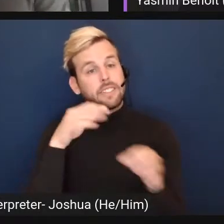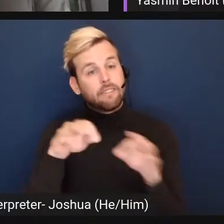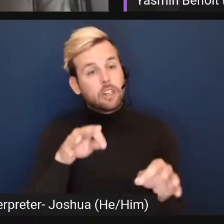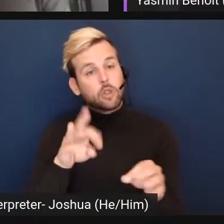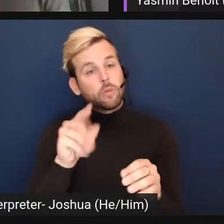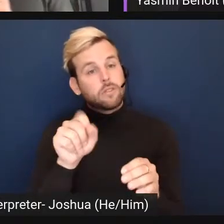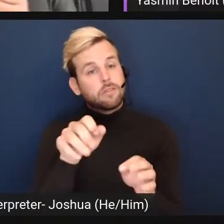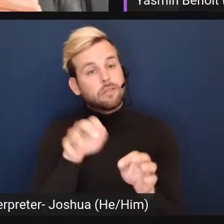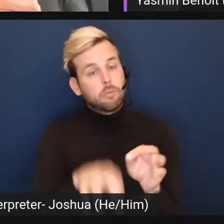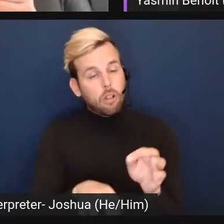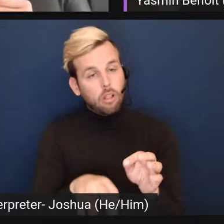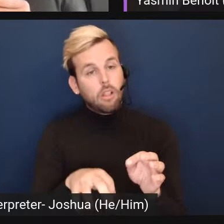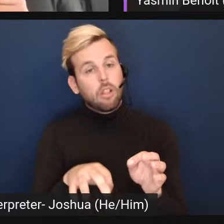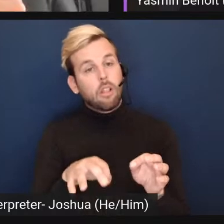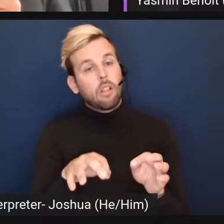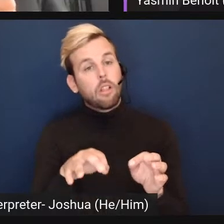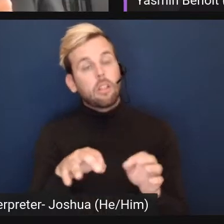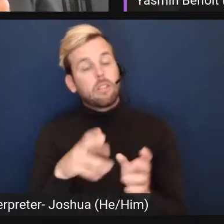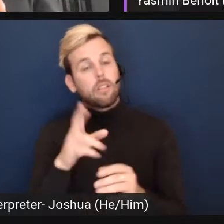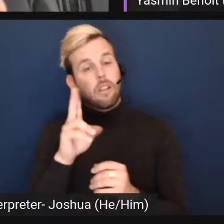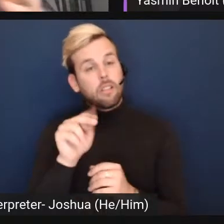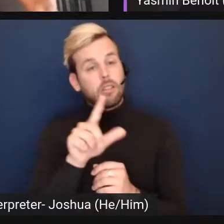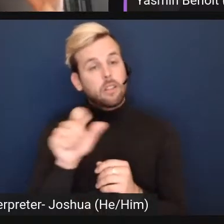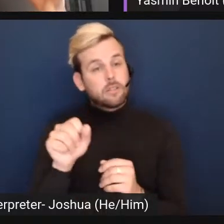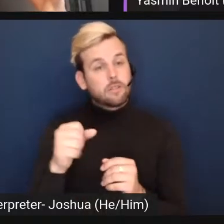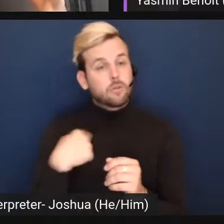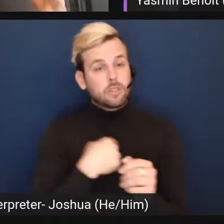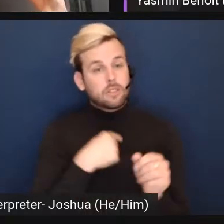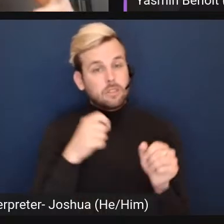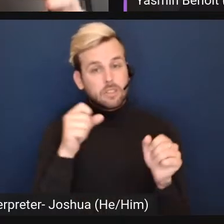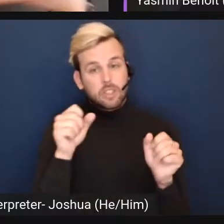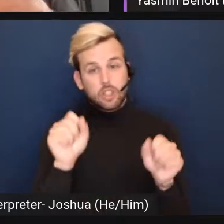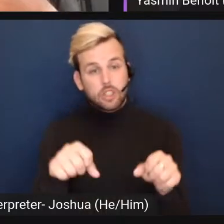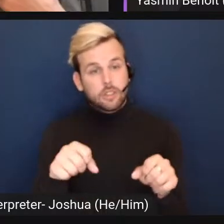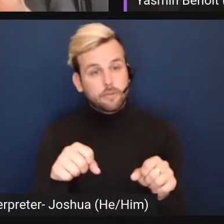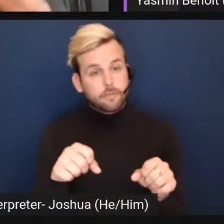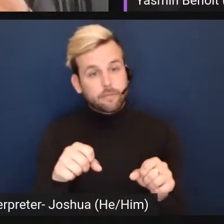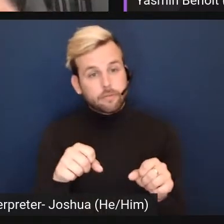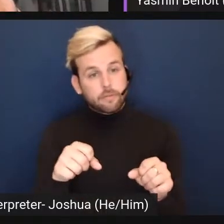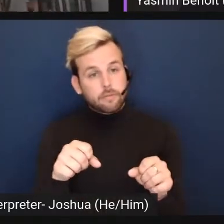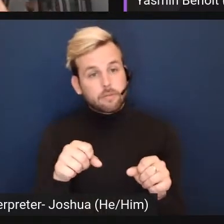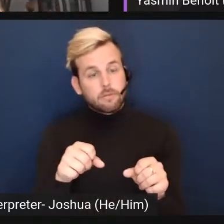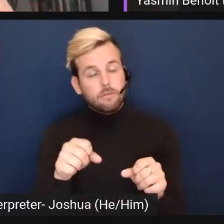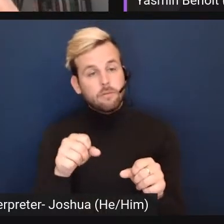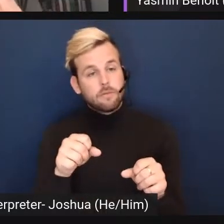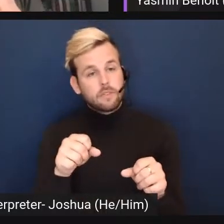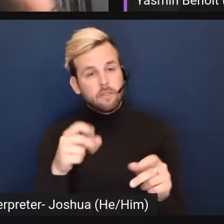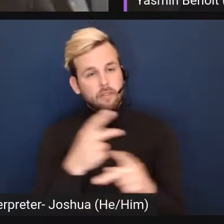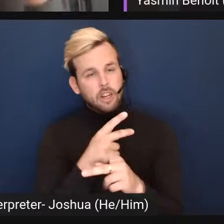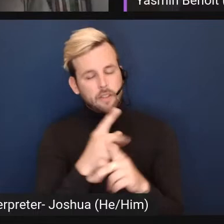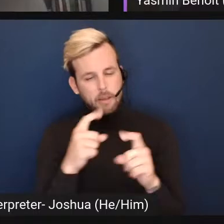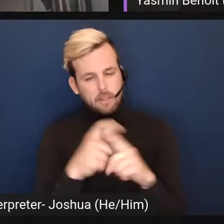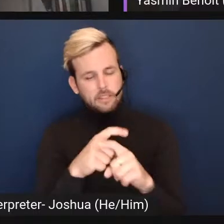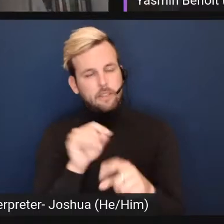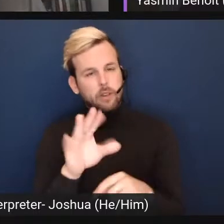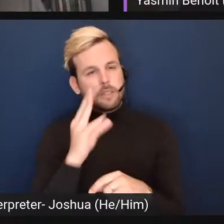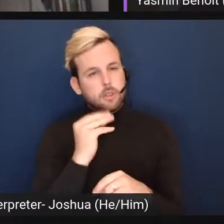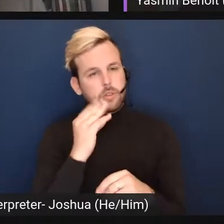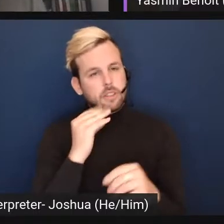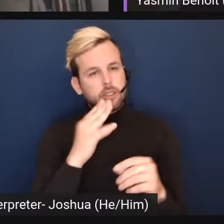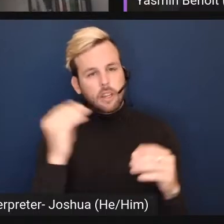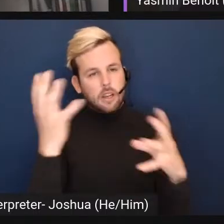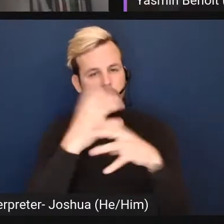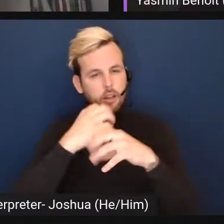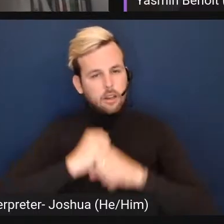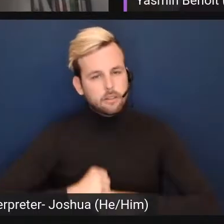that was simple that unless we could kind of take the complexity of our own experience and collapse it and